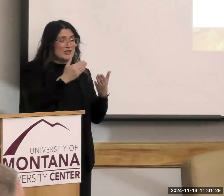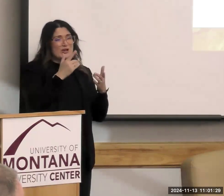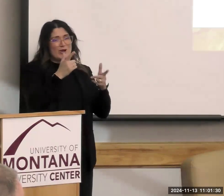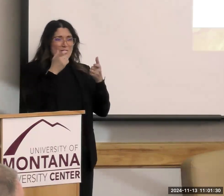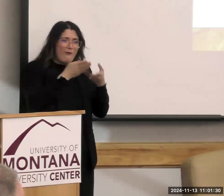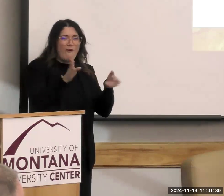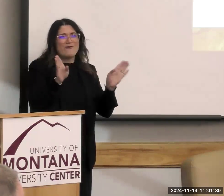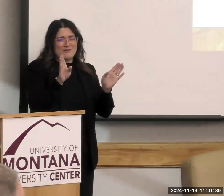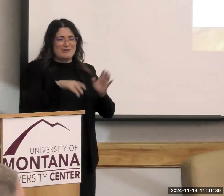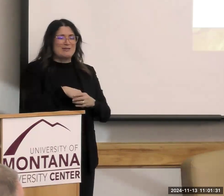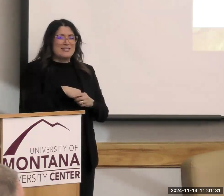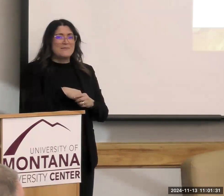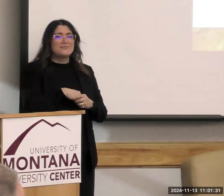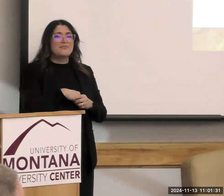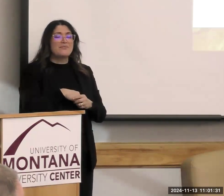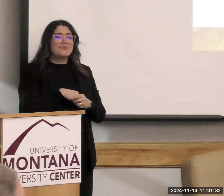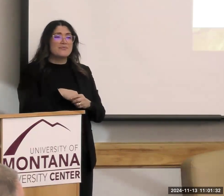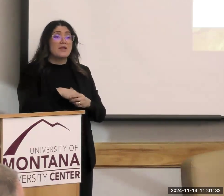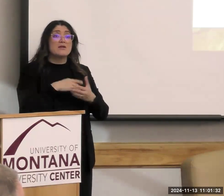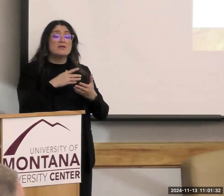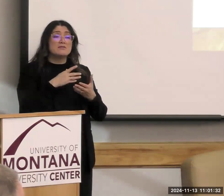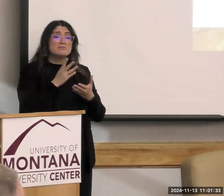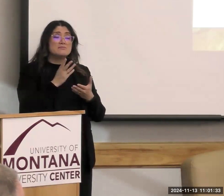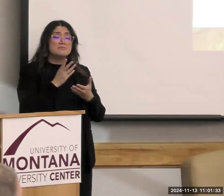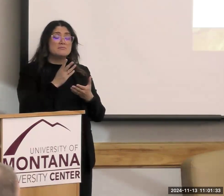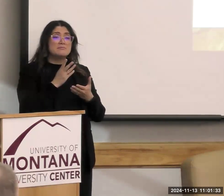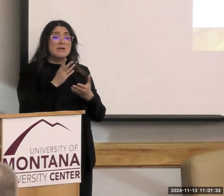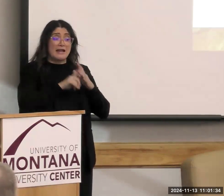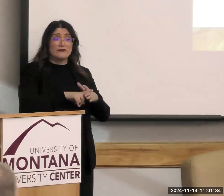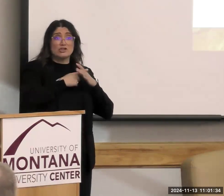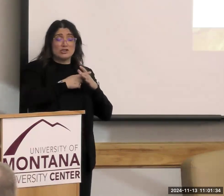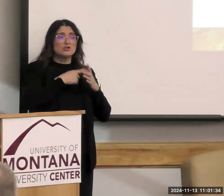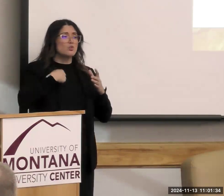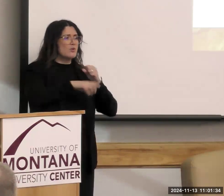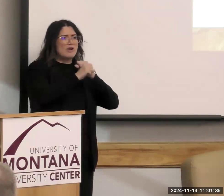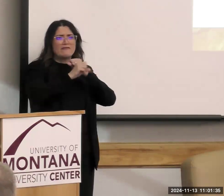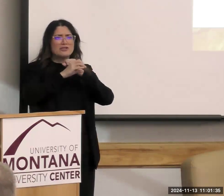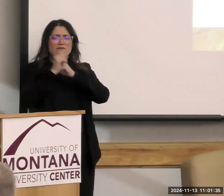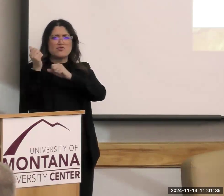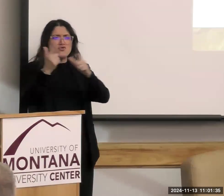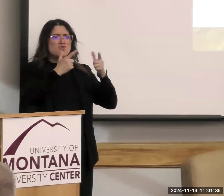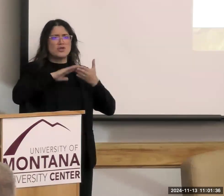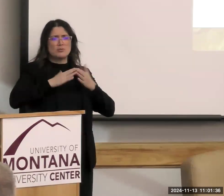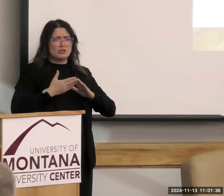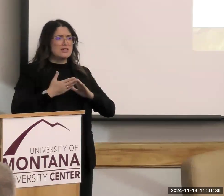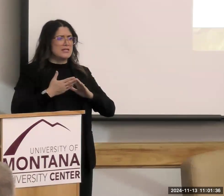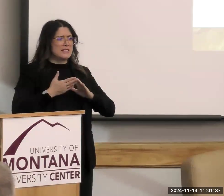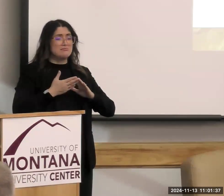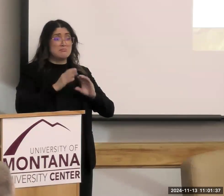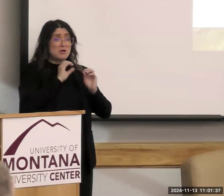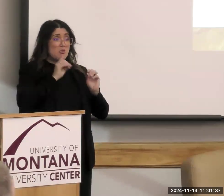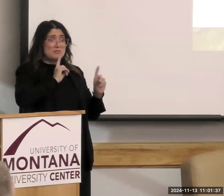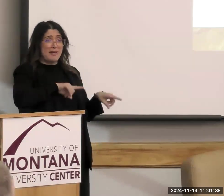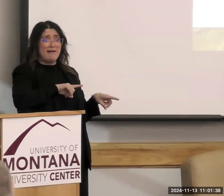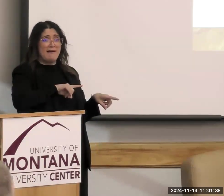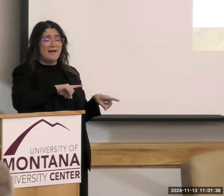happens. But part of the initial, at first we advertised for everybody in the community and we had nobody responding. We